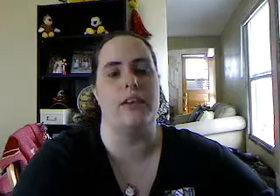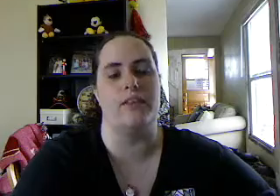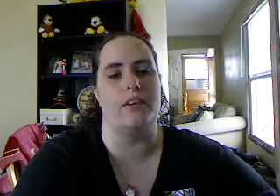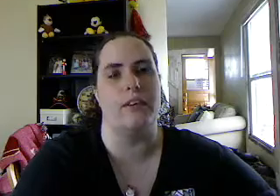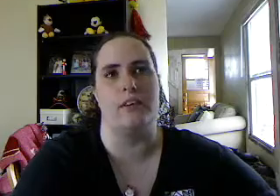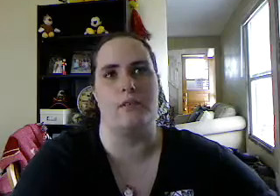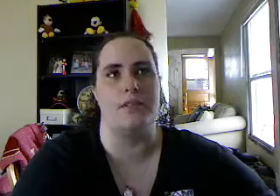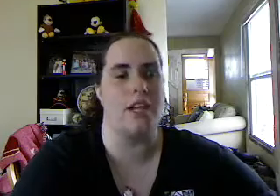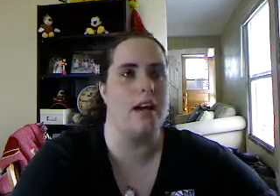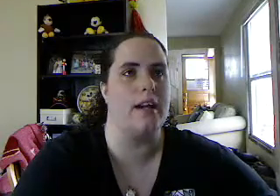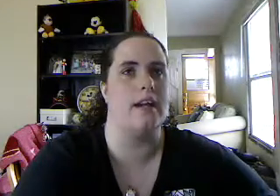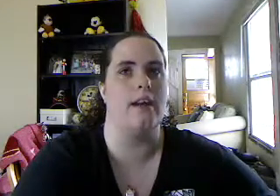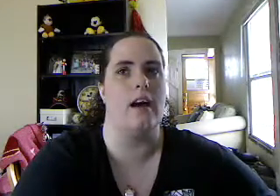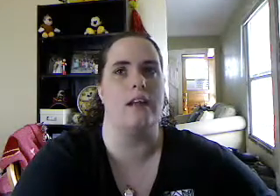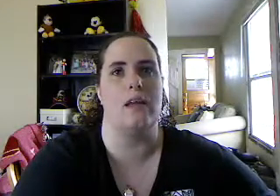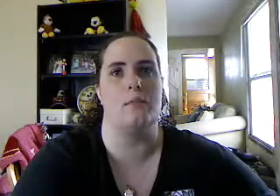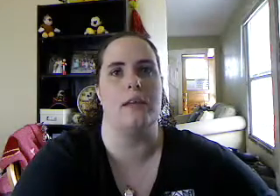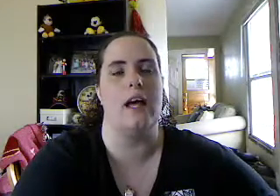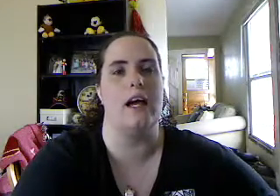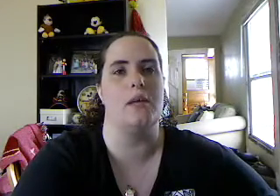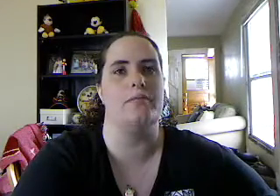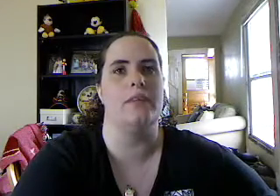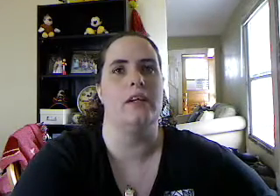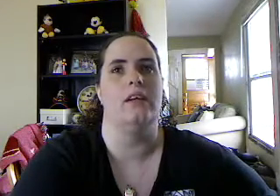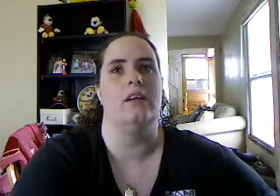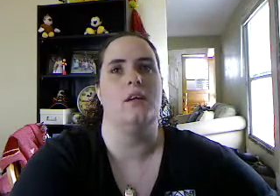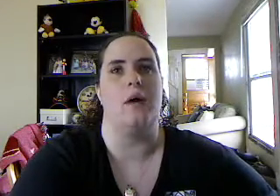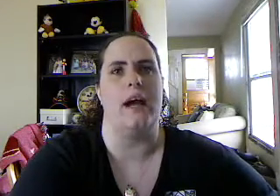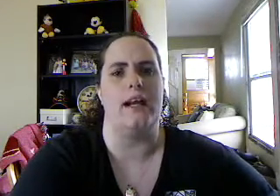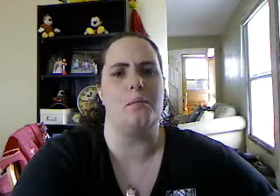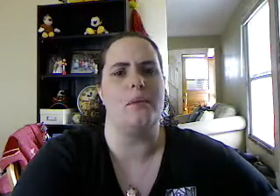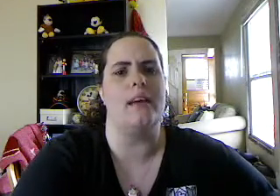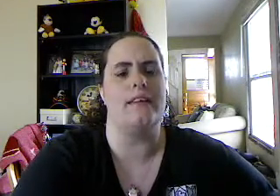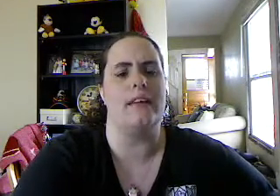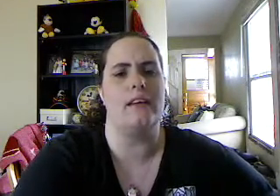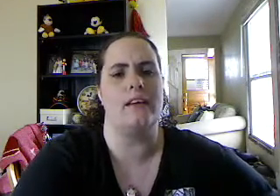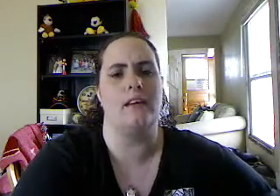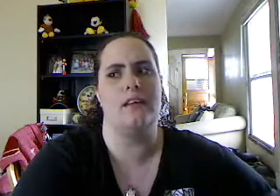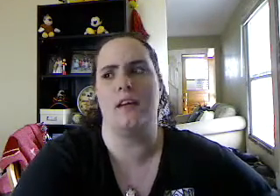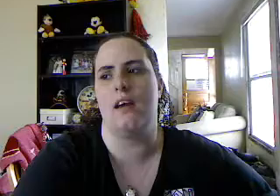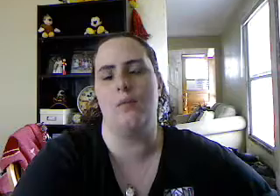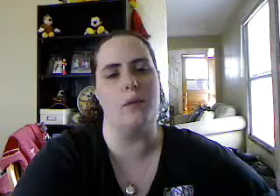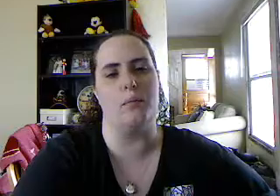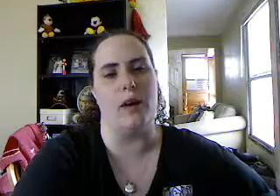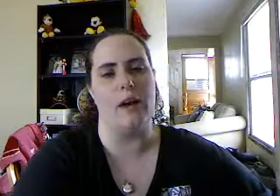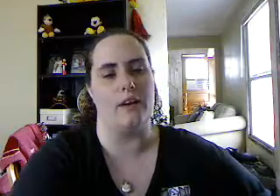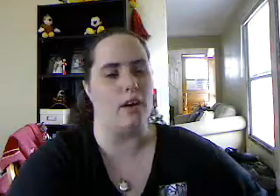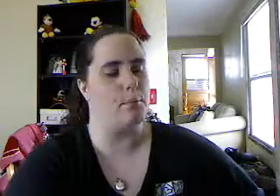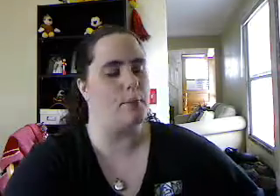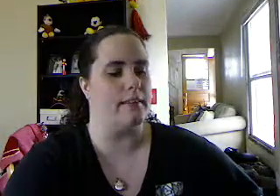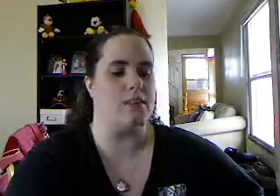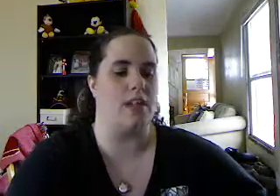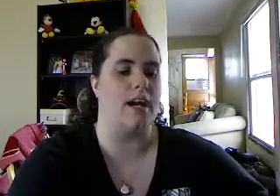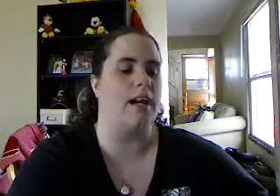flavor. Like there was cherry, lemon, lime, pineapple, I think, and one more. I don't know. I picked the cherry.